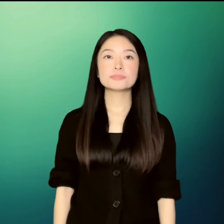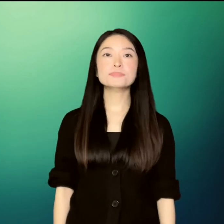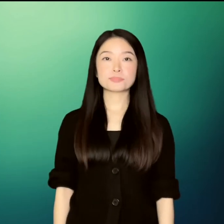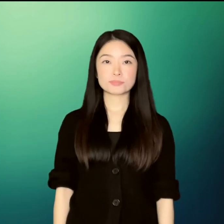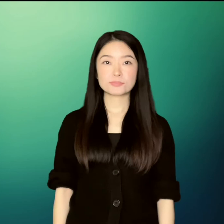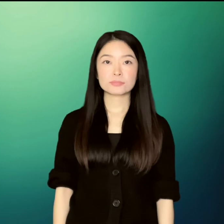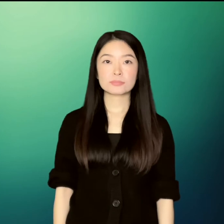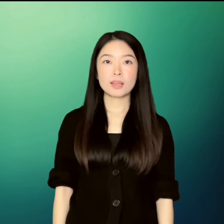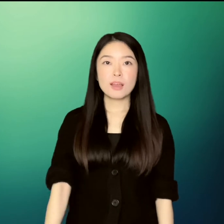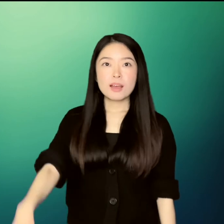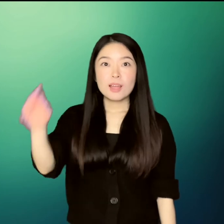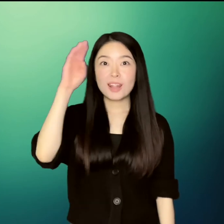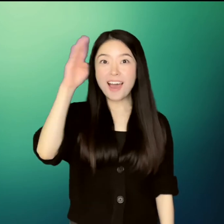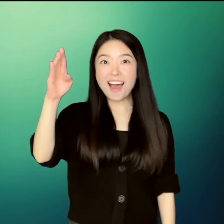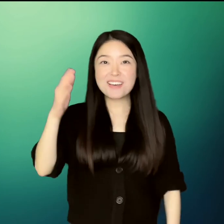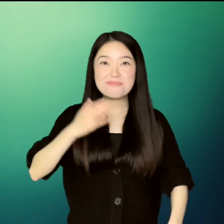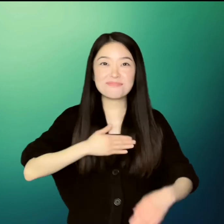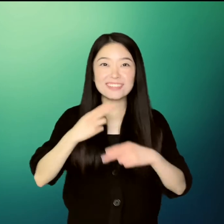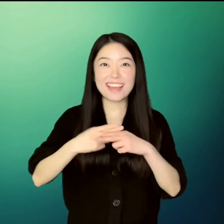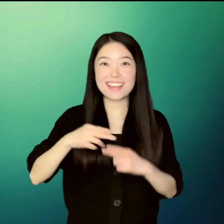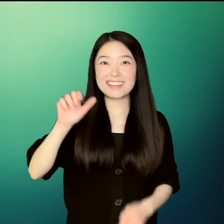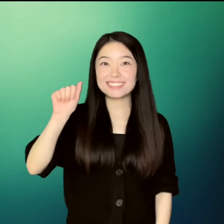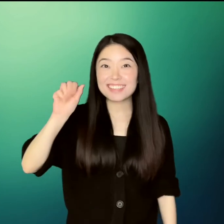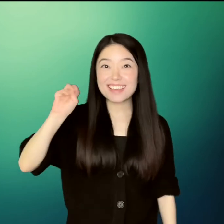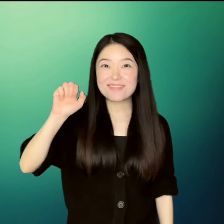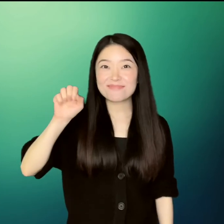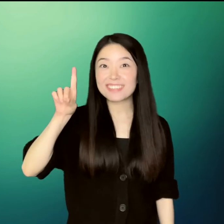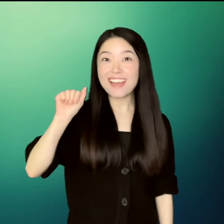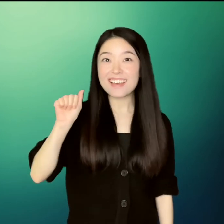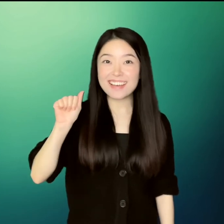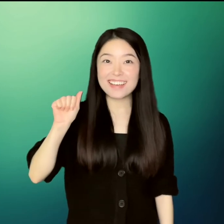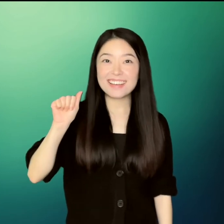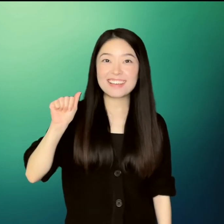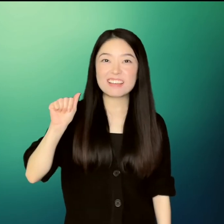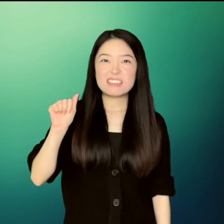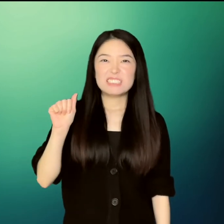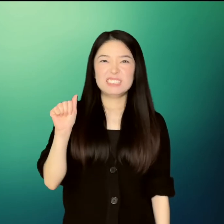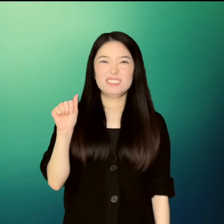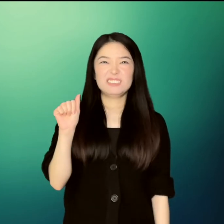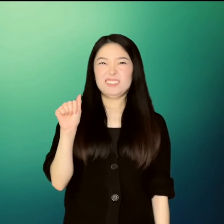Hi, my name is Amanda, she said cheerfully. Then she went on her nose.